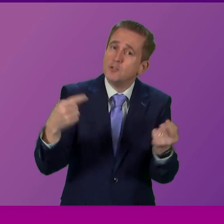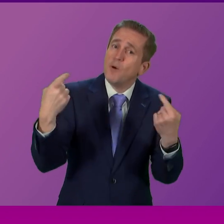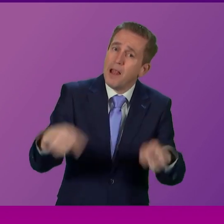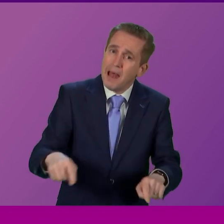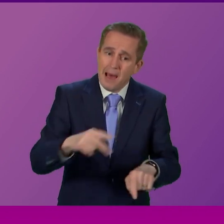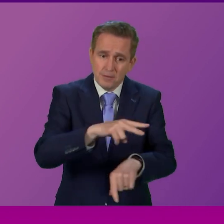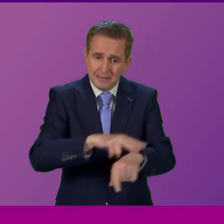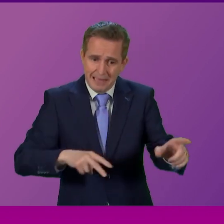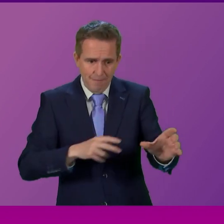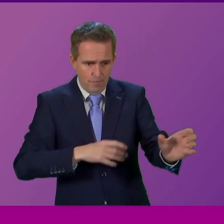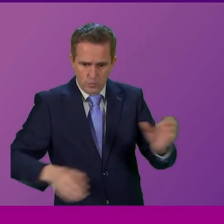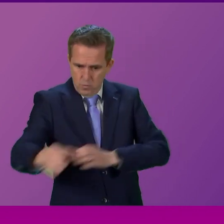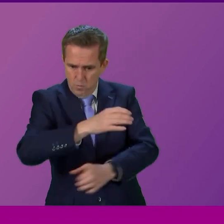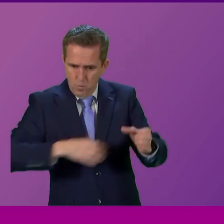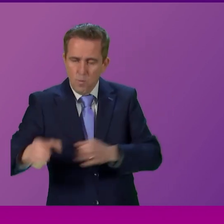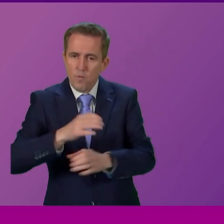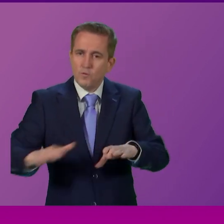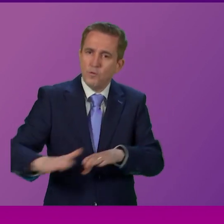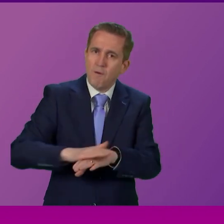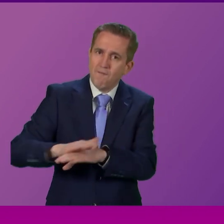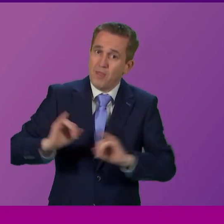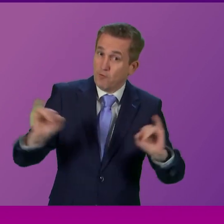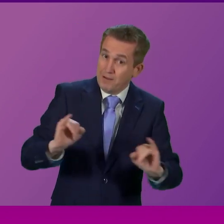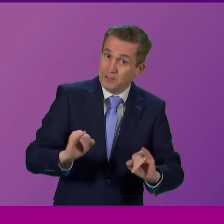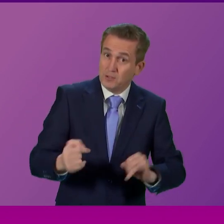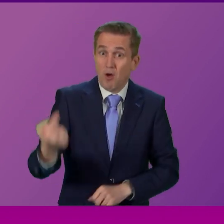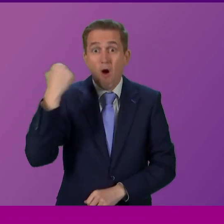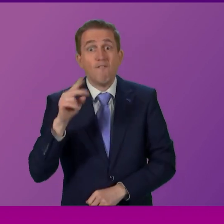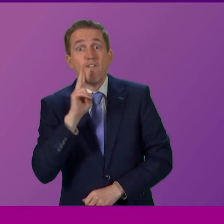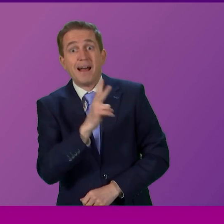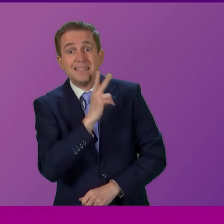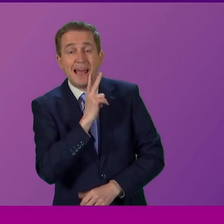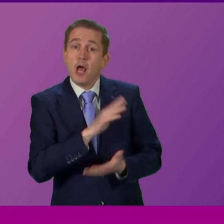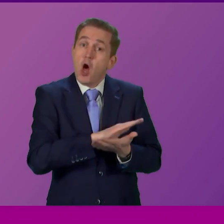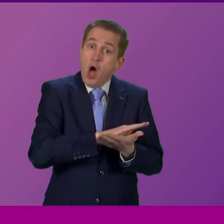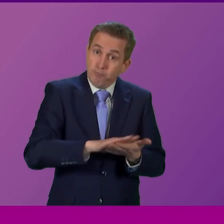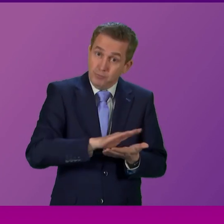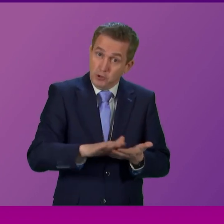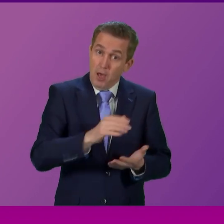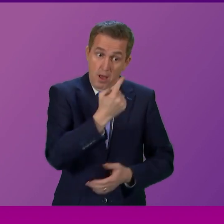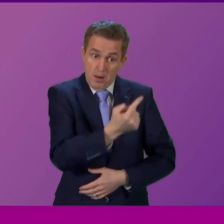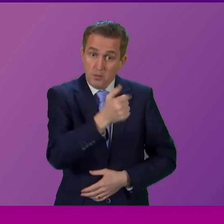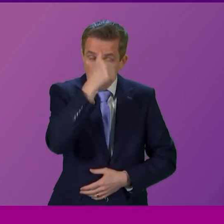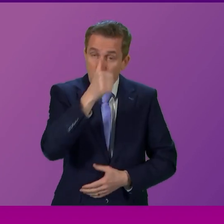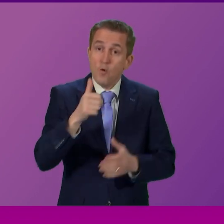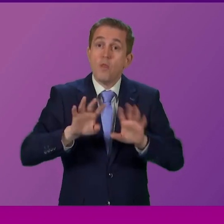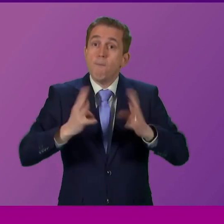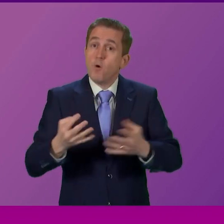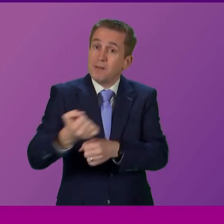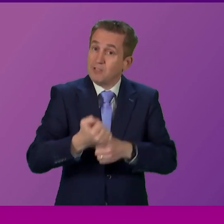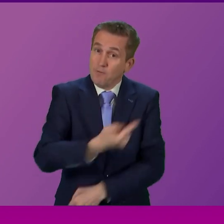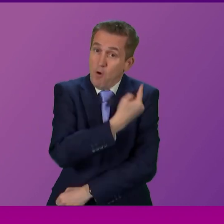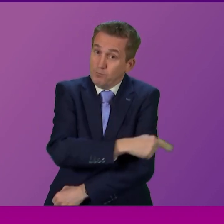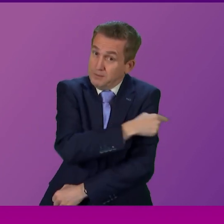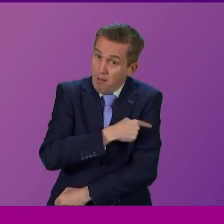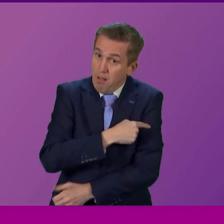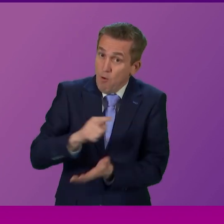staff around to deal with the crisis when on Friday Humza Yousef knew that the BGH were